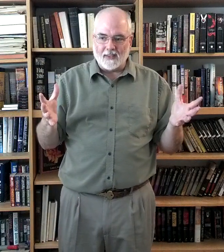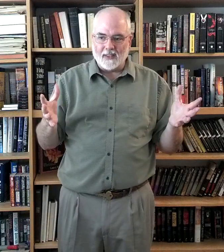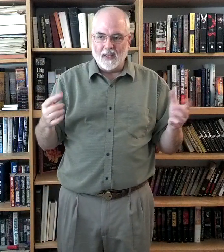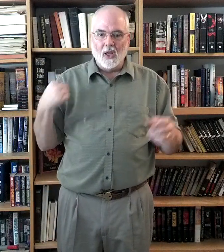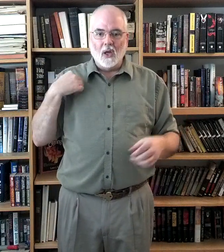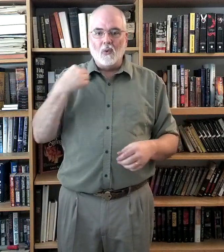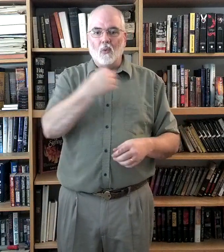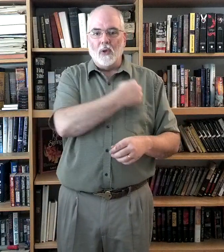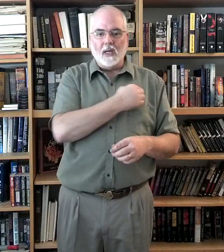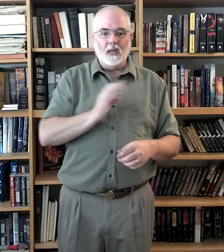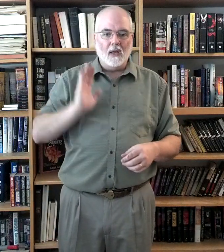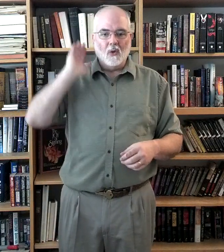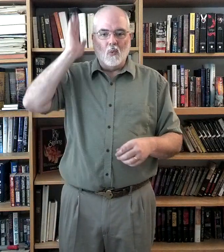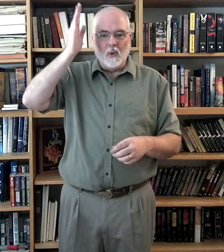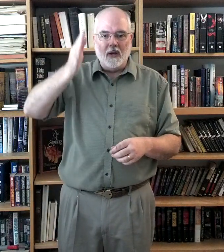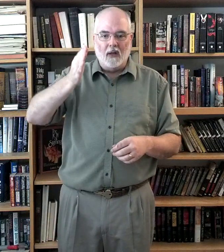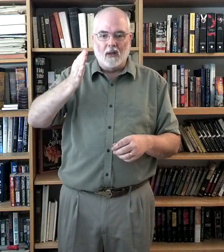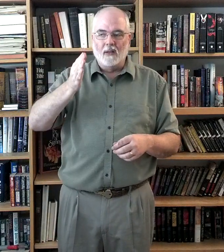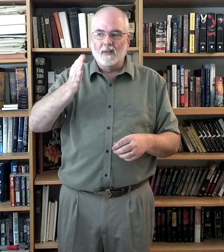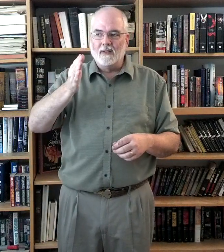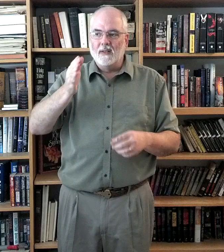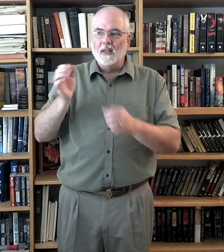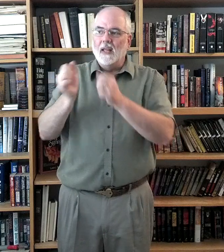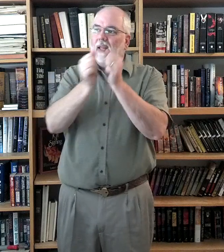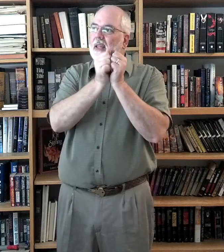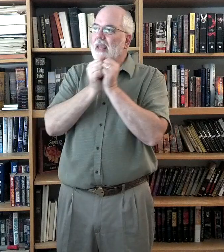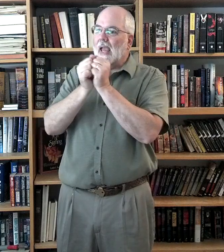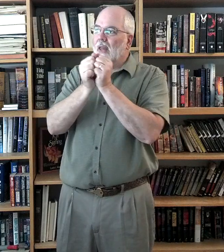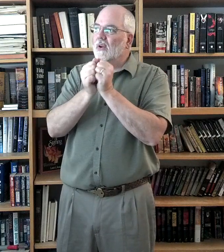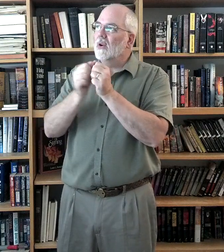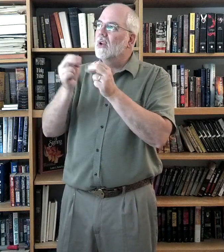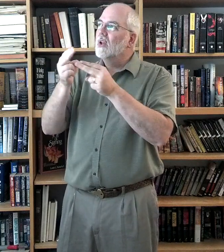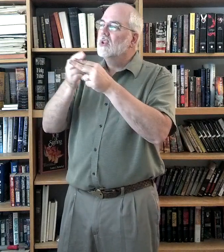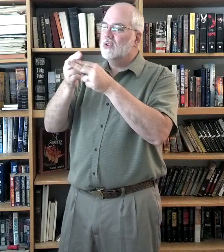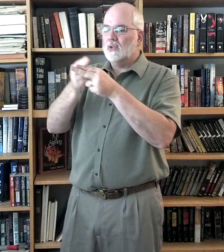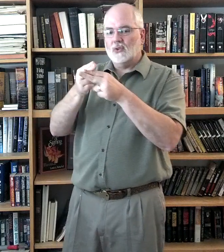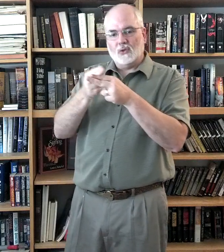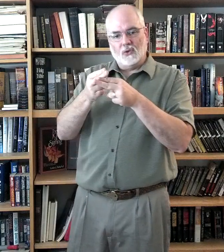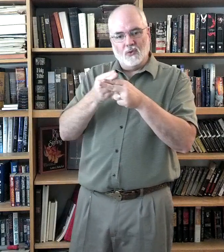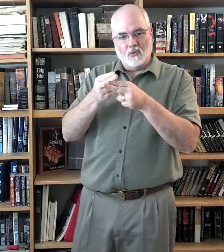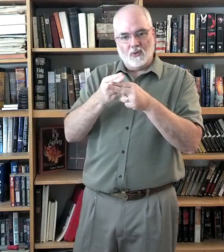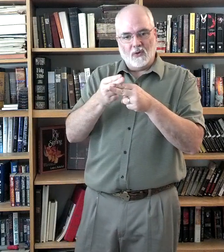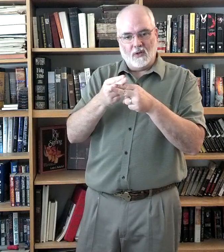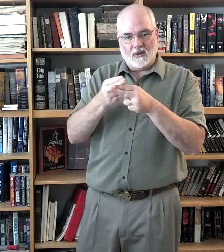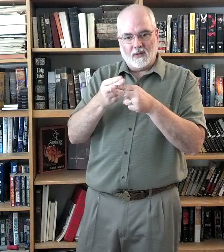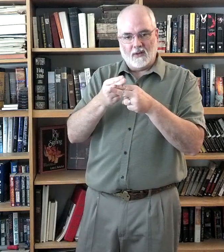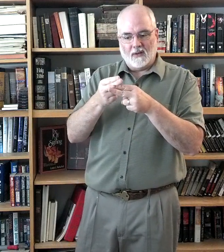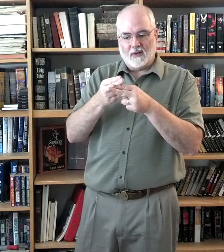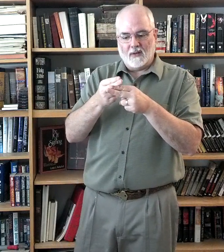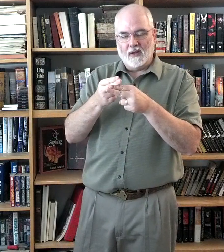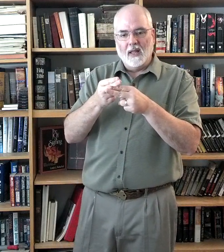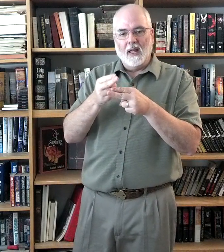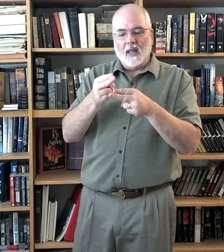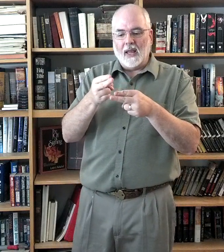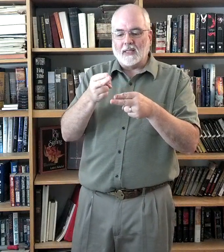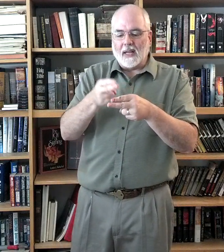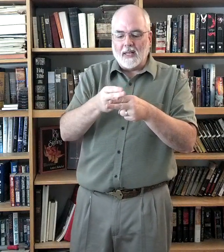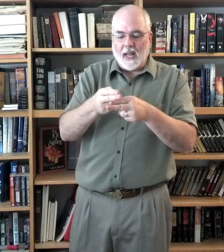We will gather soon. It's like name,